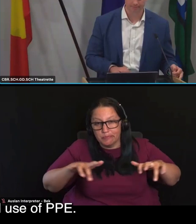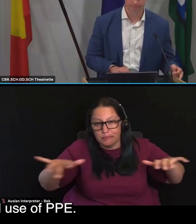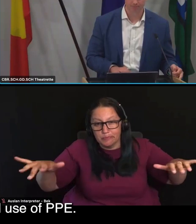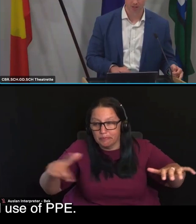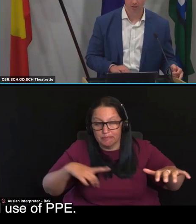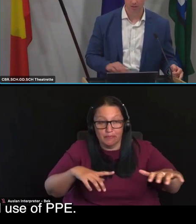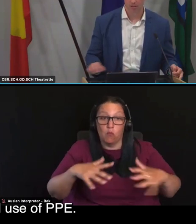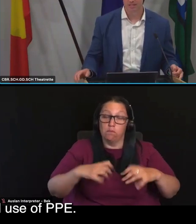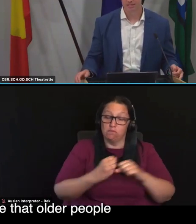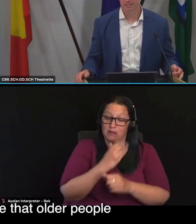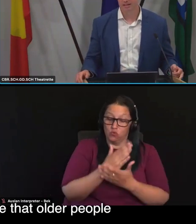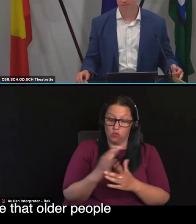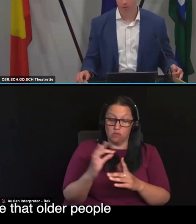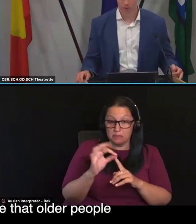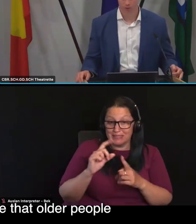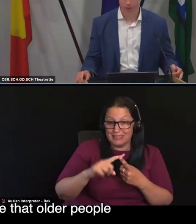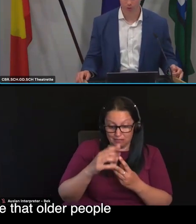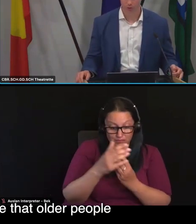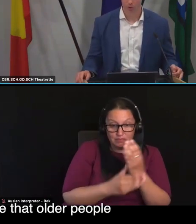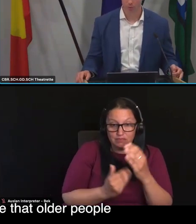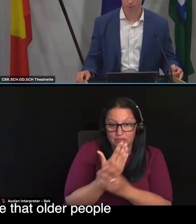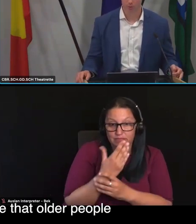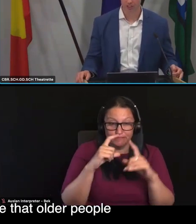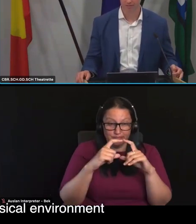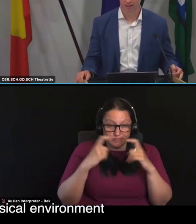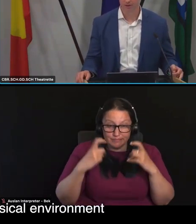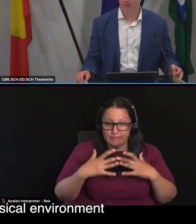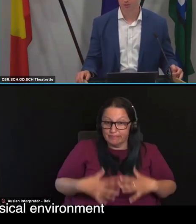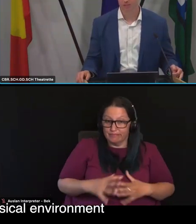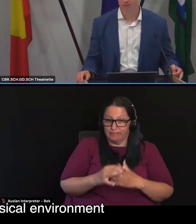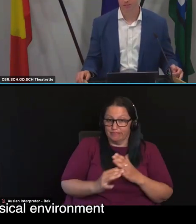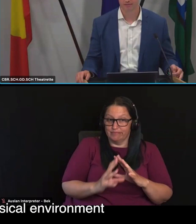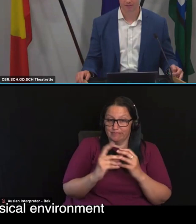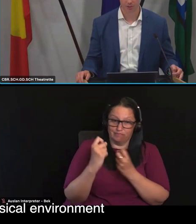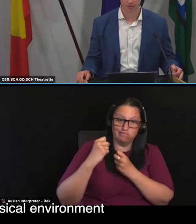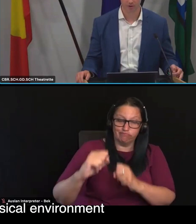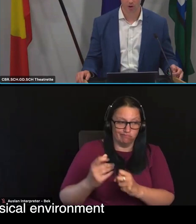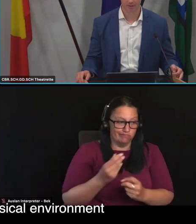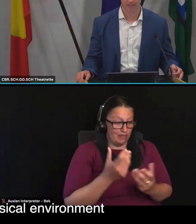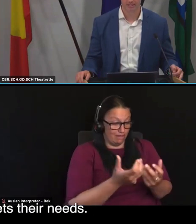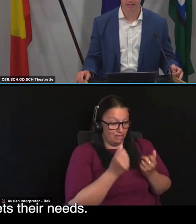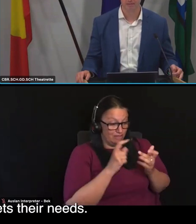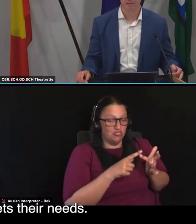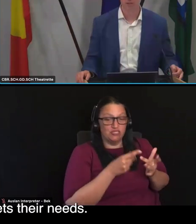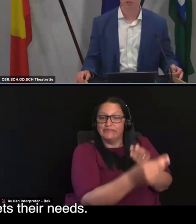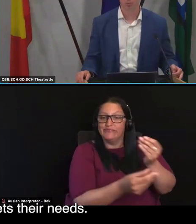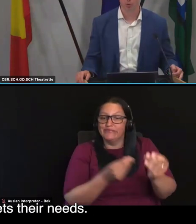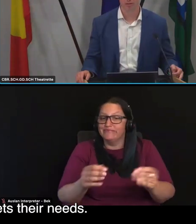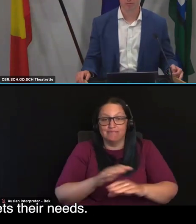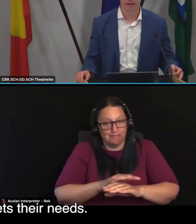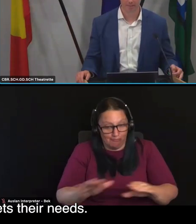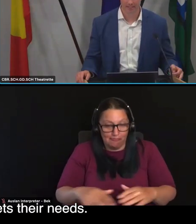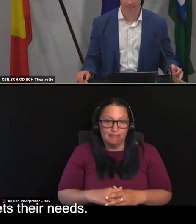of PPE. The intent of standard four is to ensure that older people receive care and services in a physical environment that is safe,